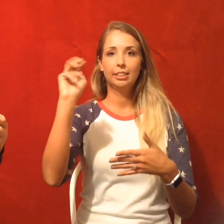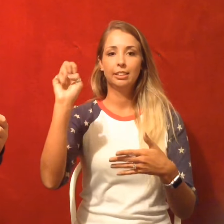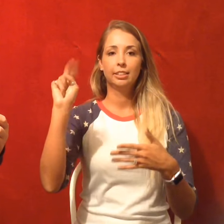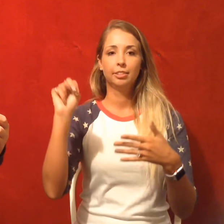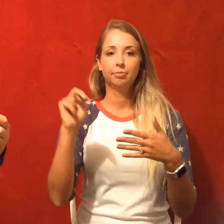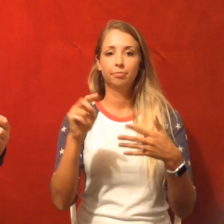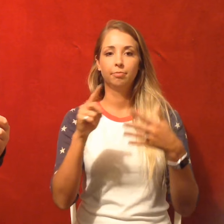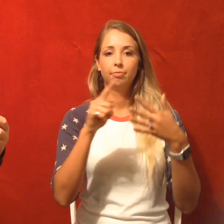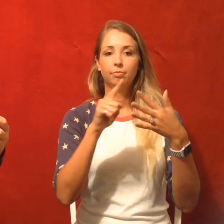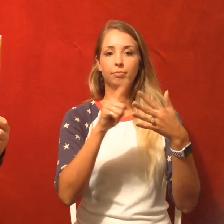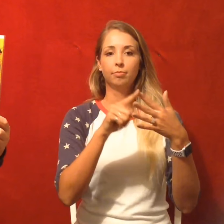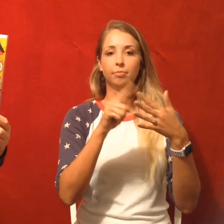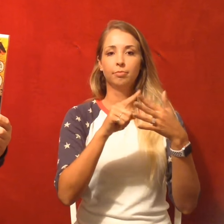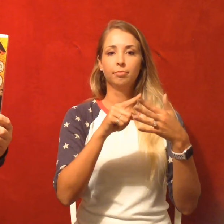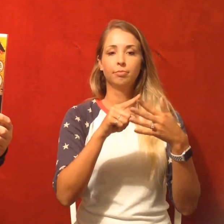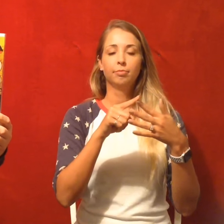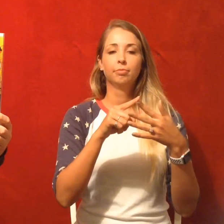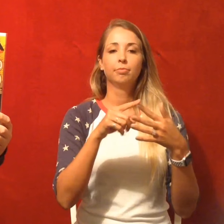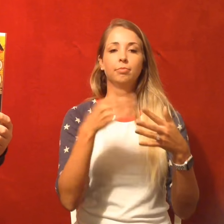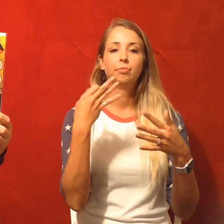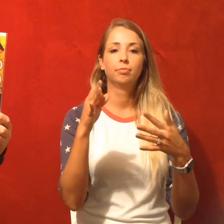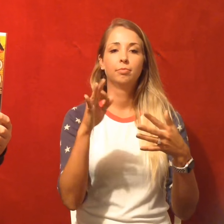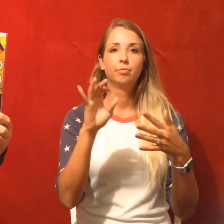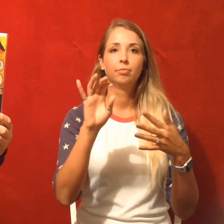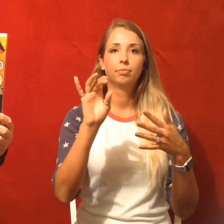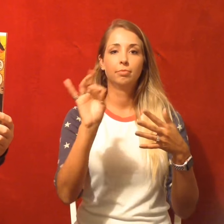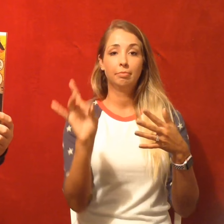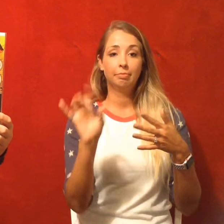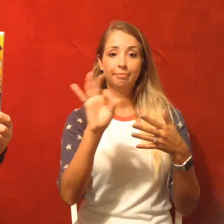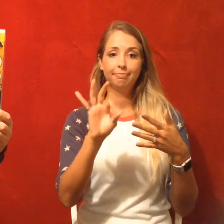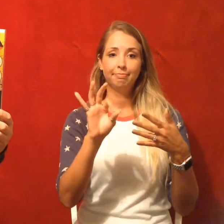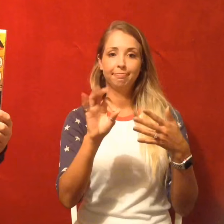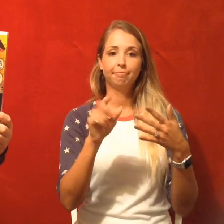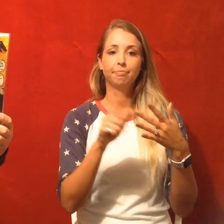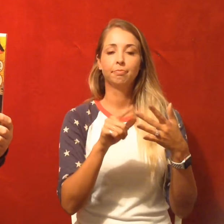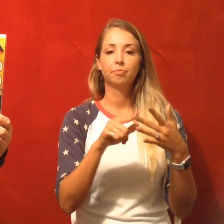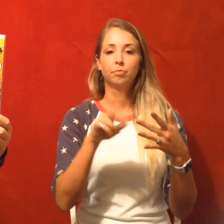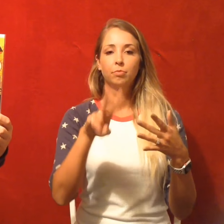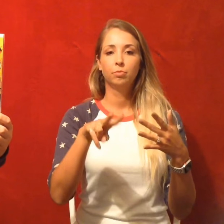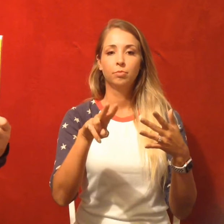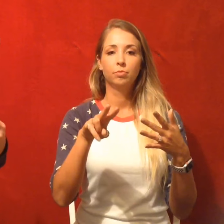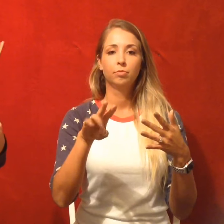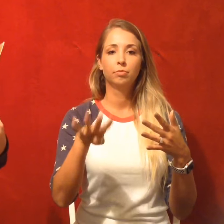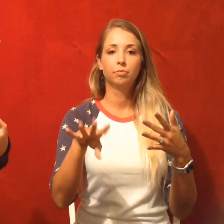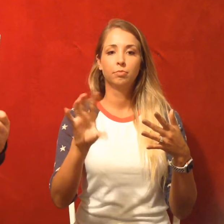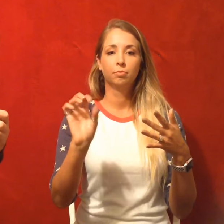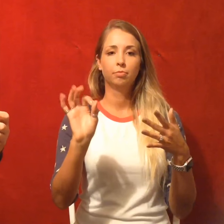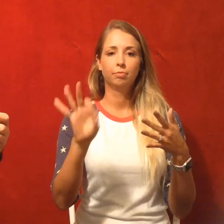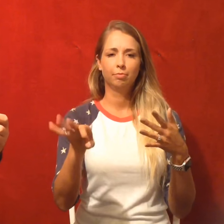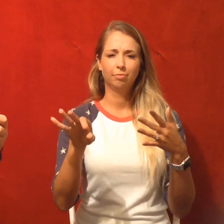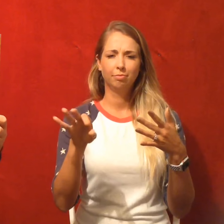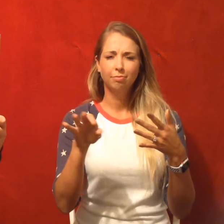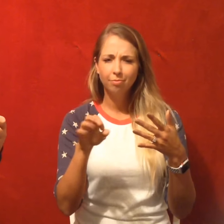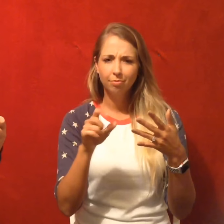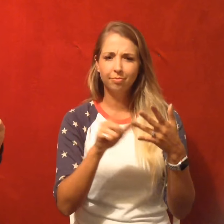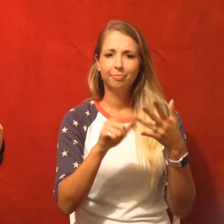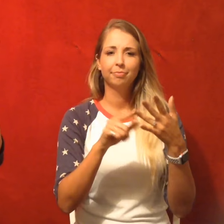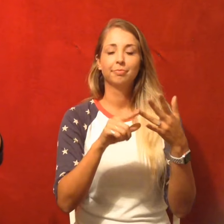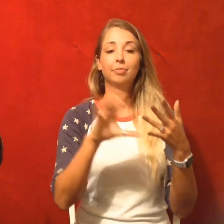244. Came out in 1989. Story by Chris Claremont. This is the first Jubilee. She